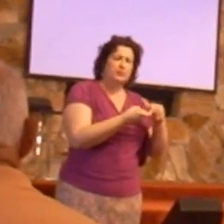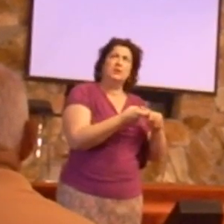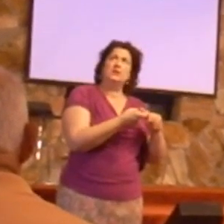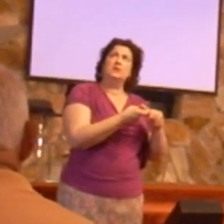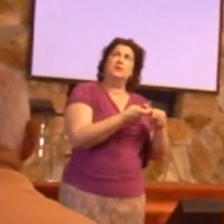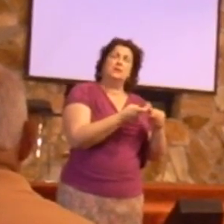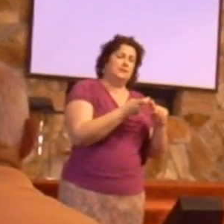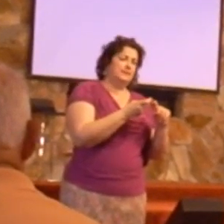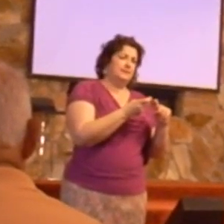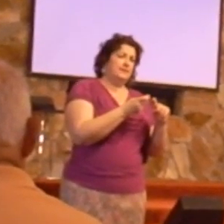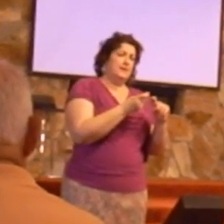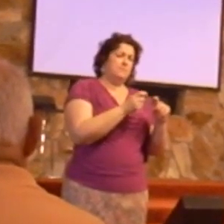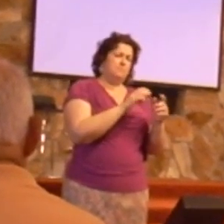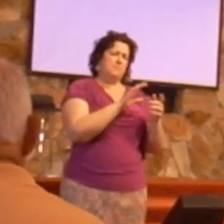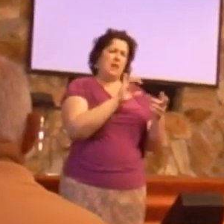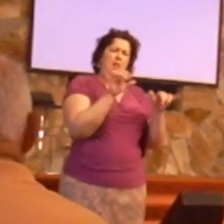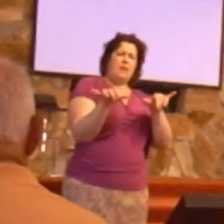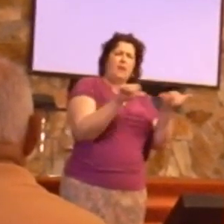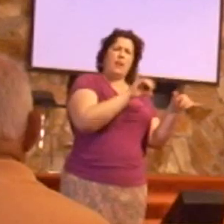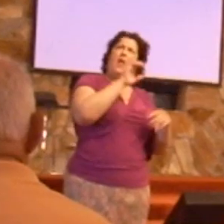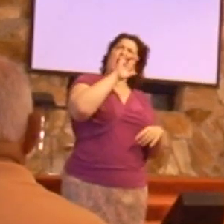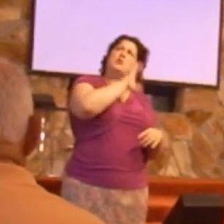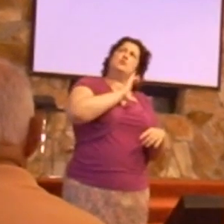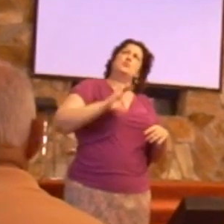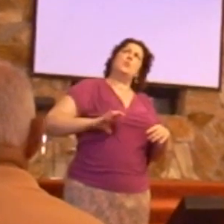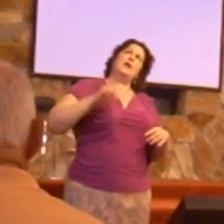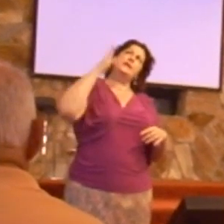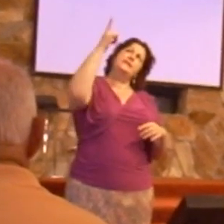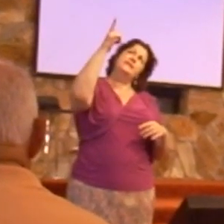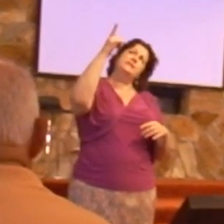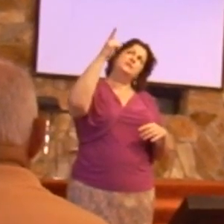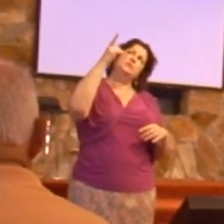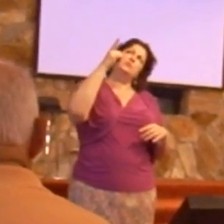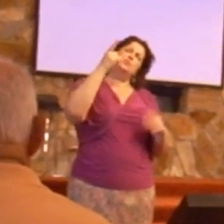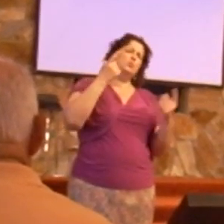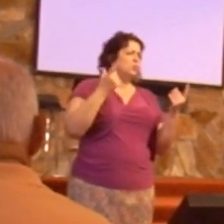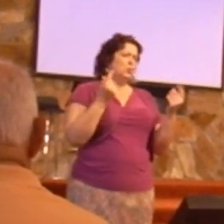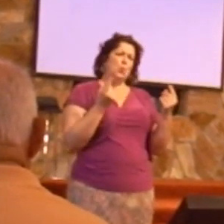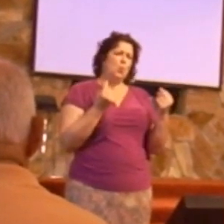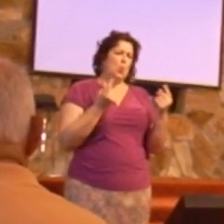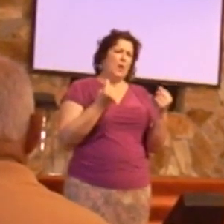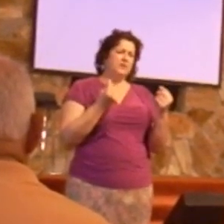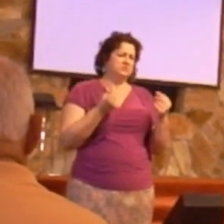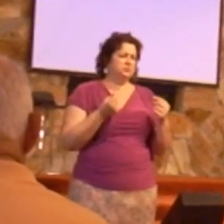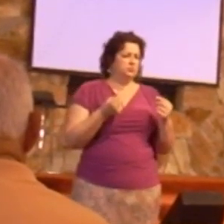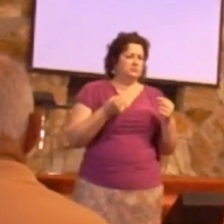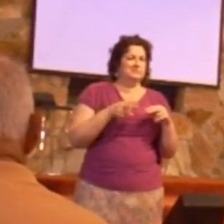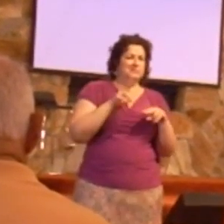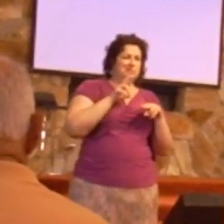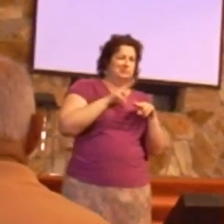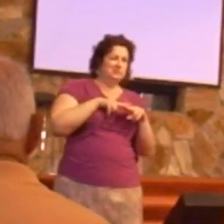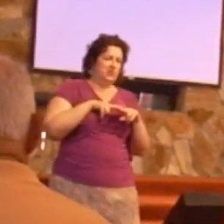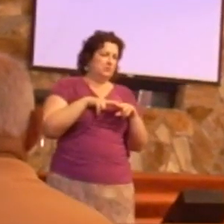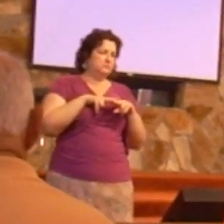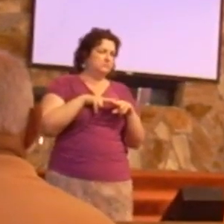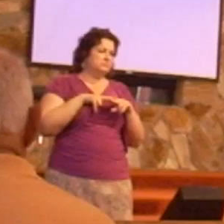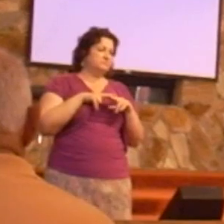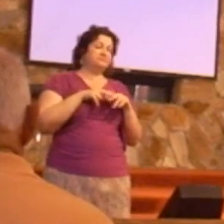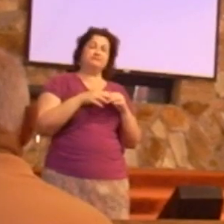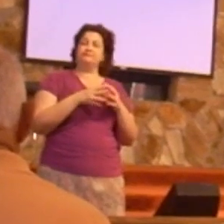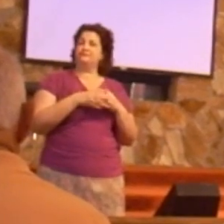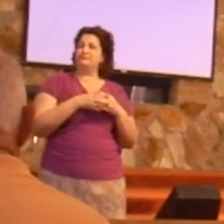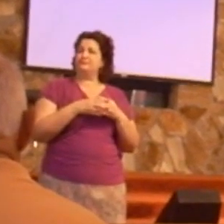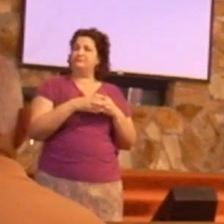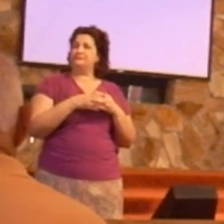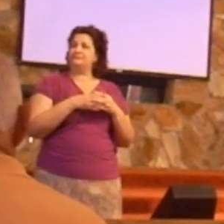Christ, but we have been saved not to sit, but to serve. That every single